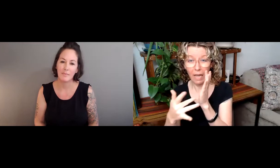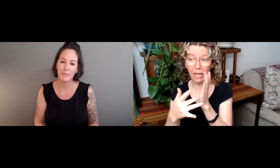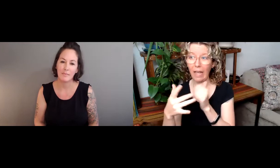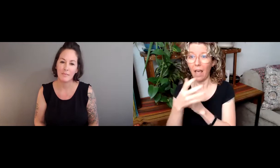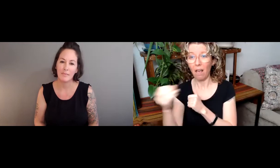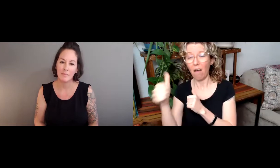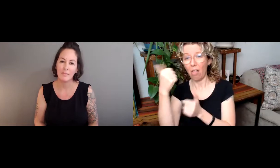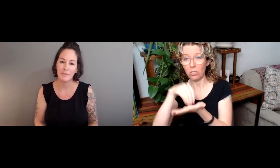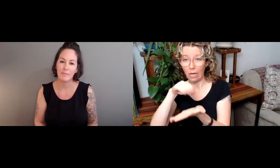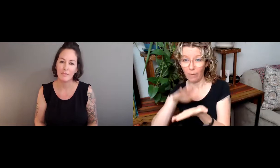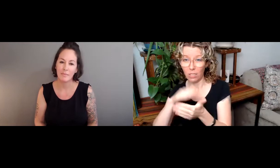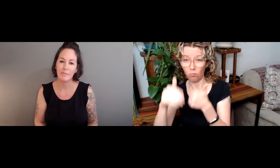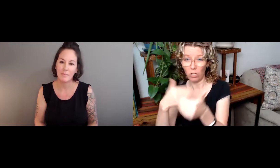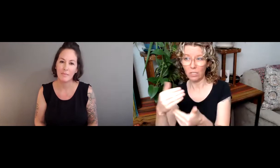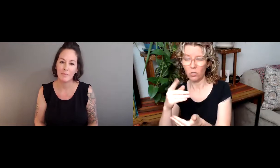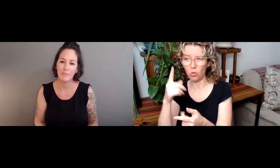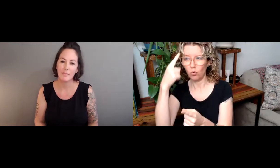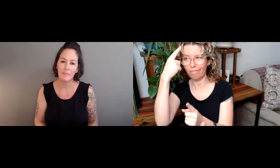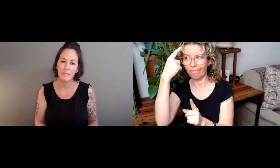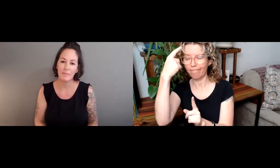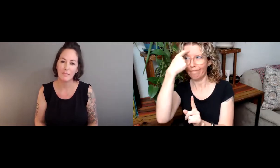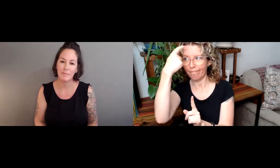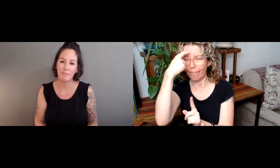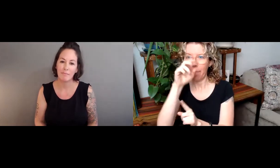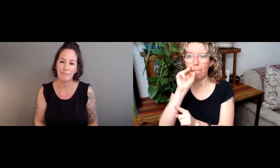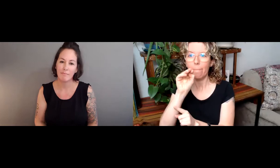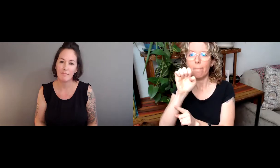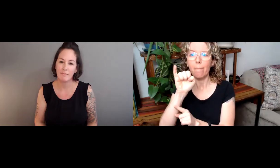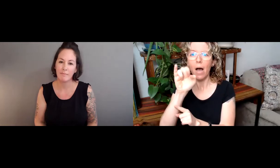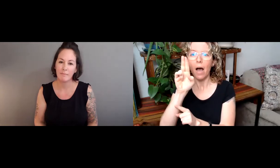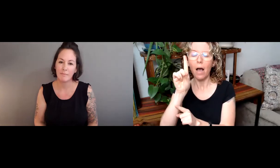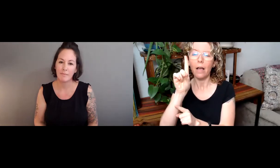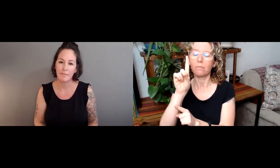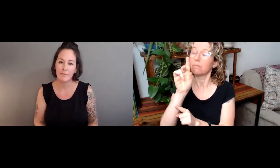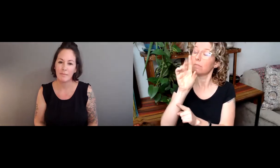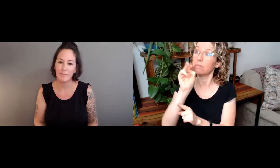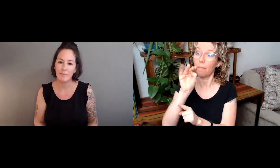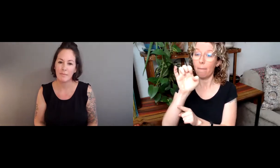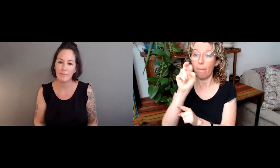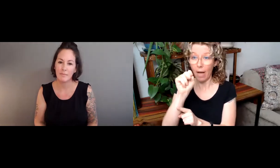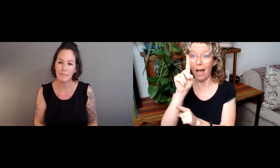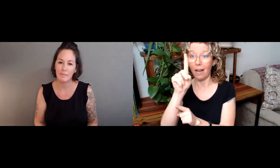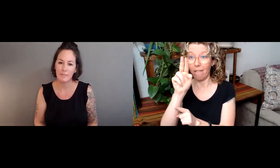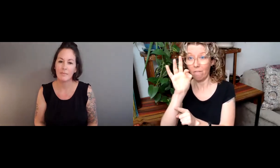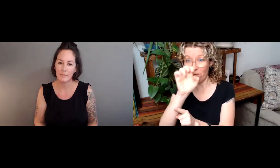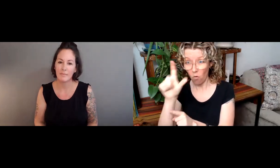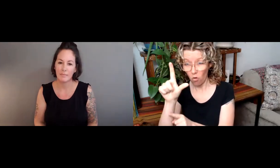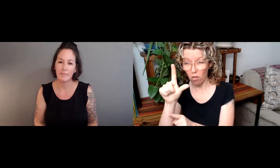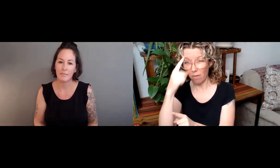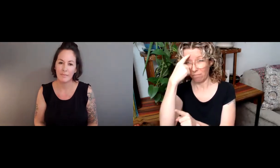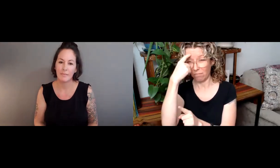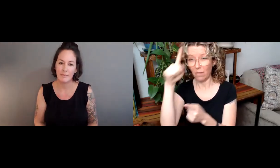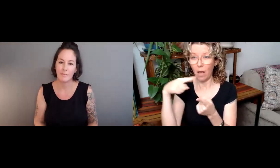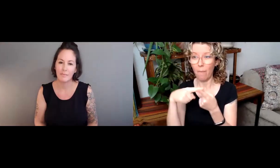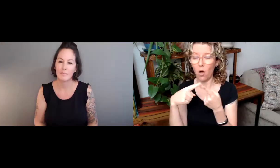As well as people who are involved in technological fields more specifically and language